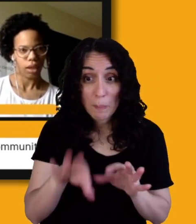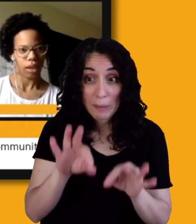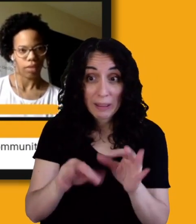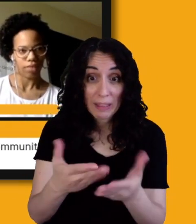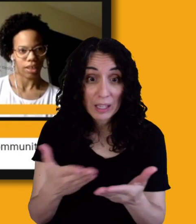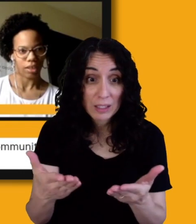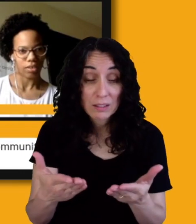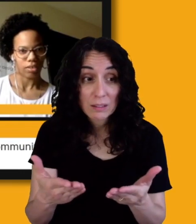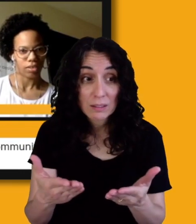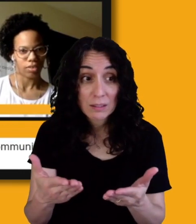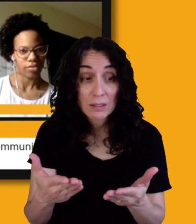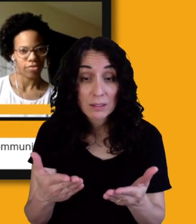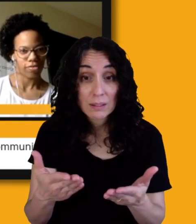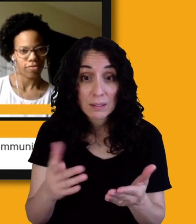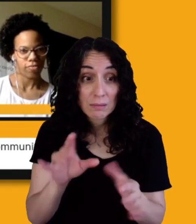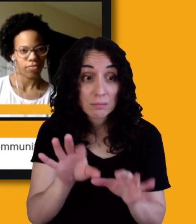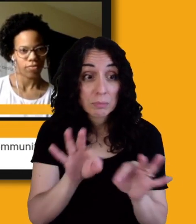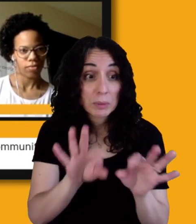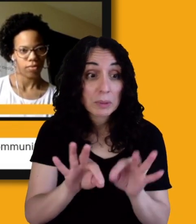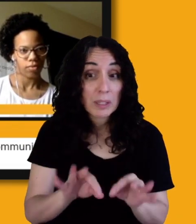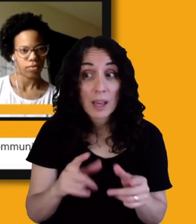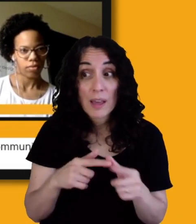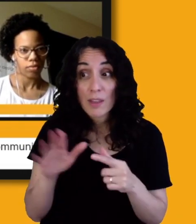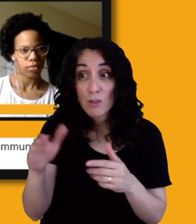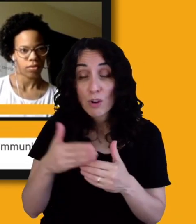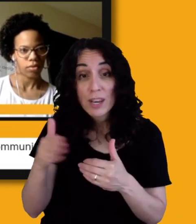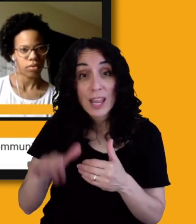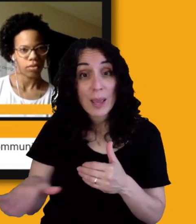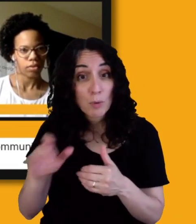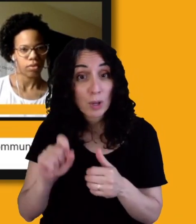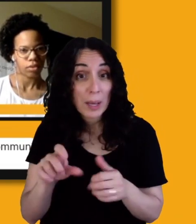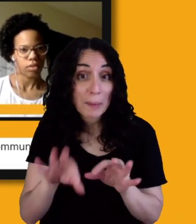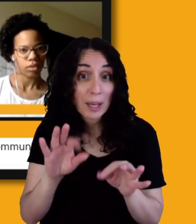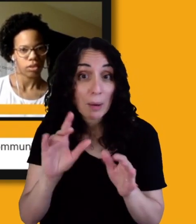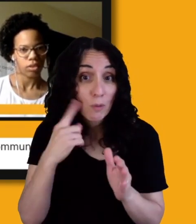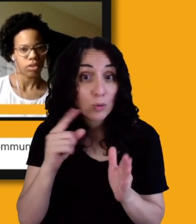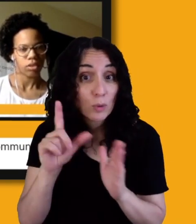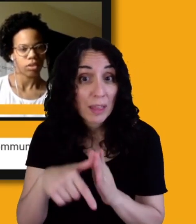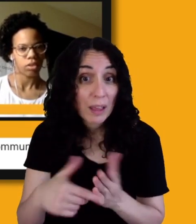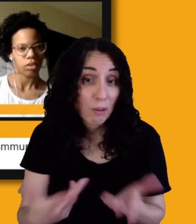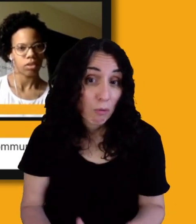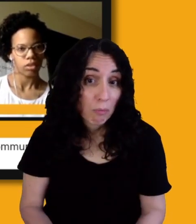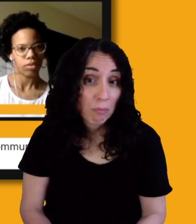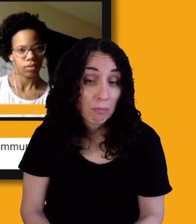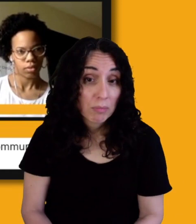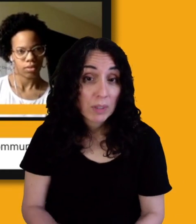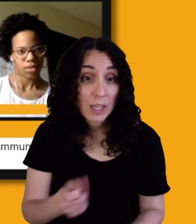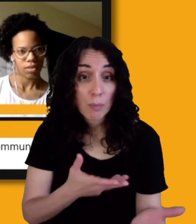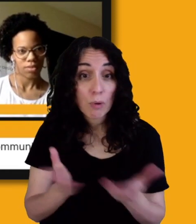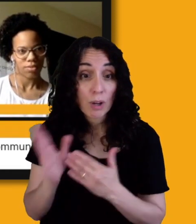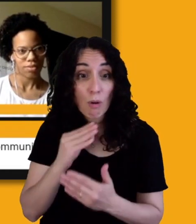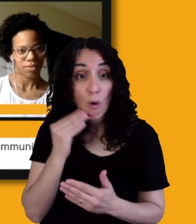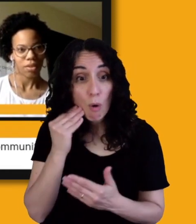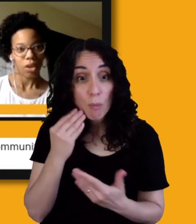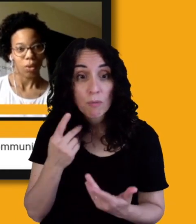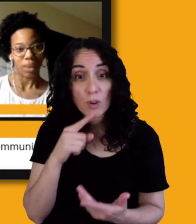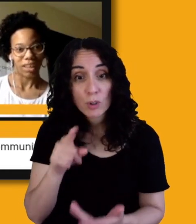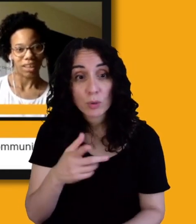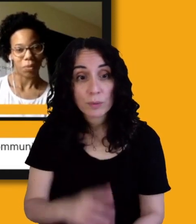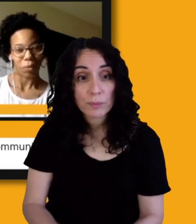but your neighbor could come by and pick it up. If there were a place in the grocery store where they could carry it home for you, you know, we could think